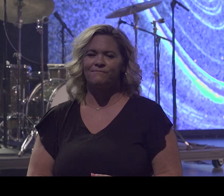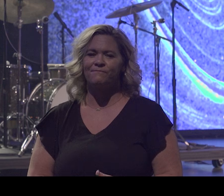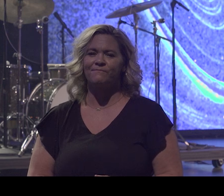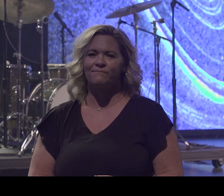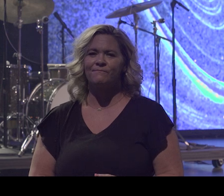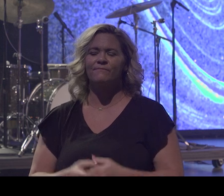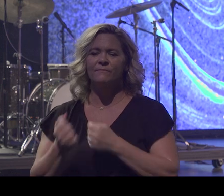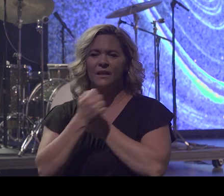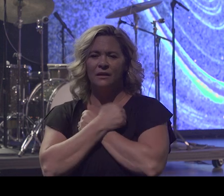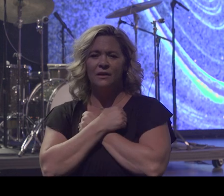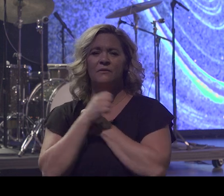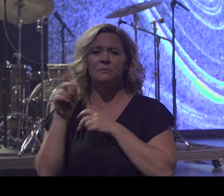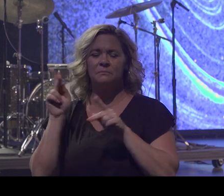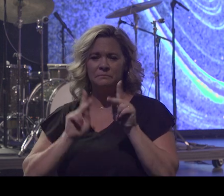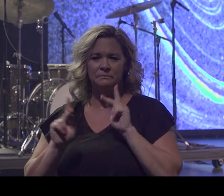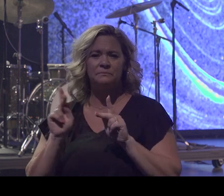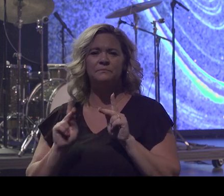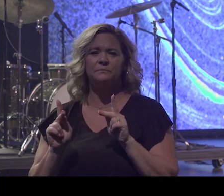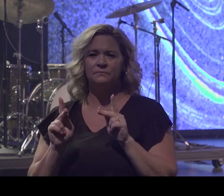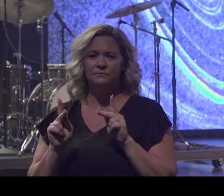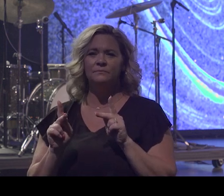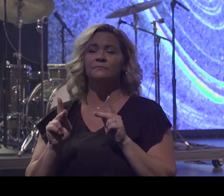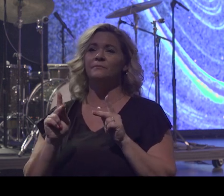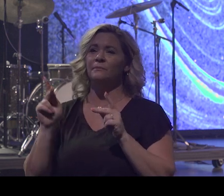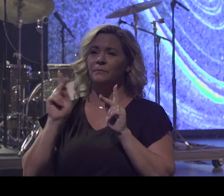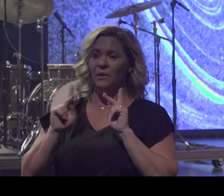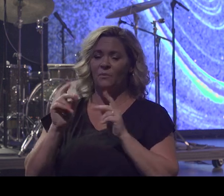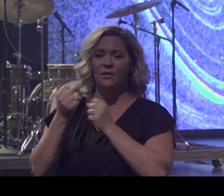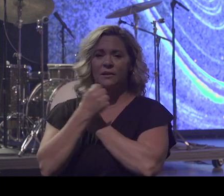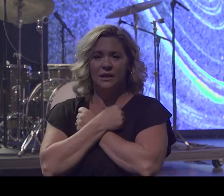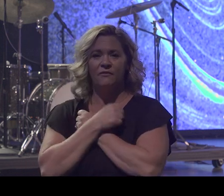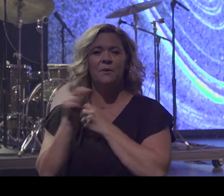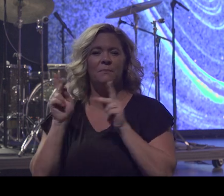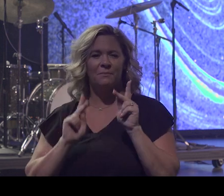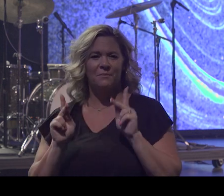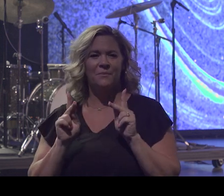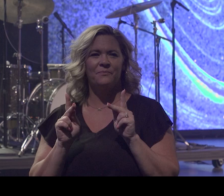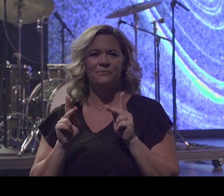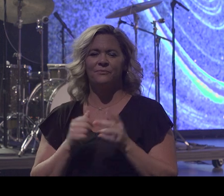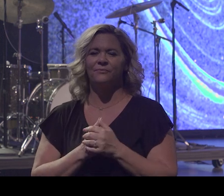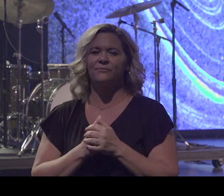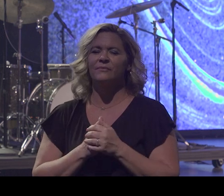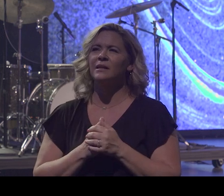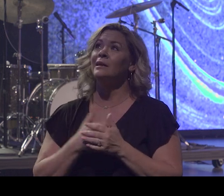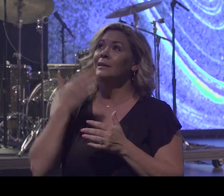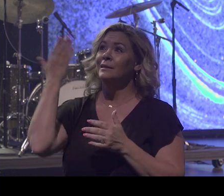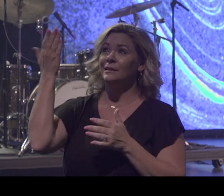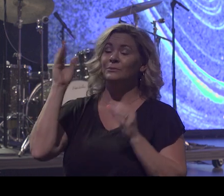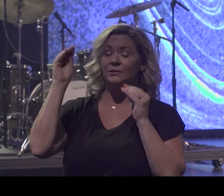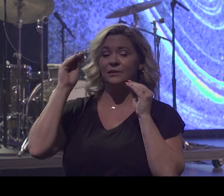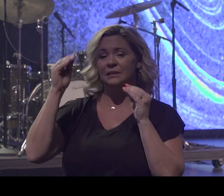Loving people. People loving people. This is what he teaches us through the word.